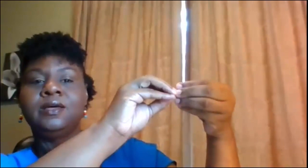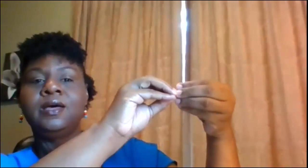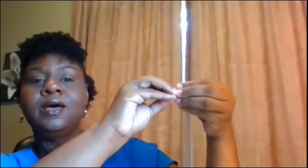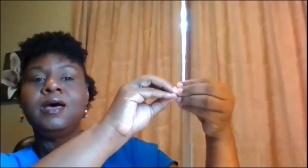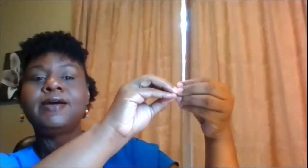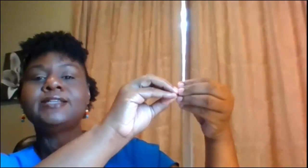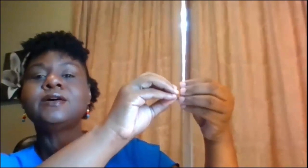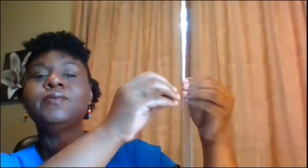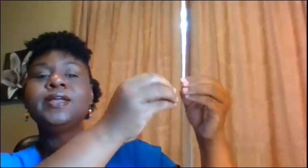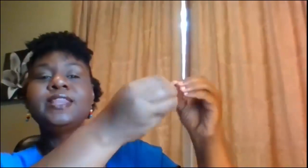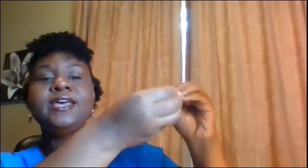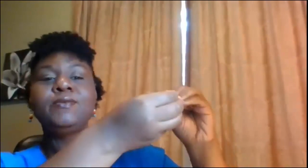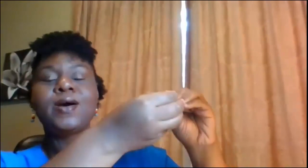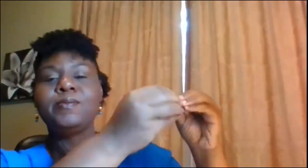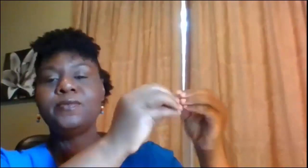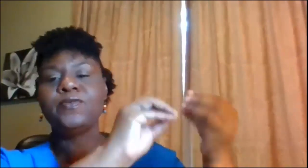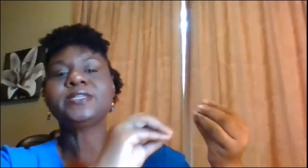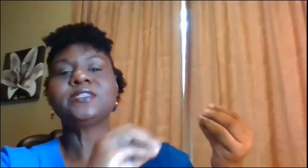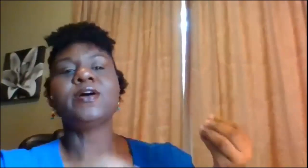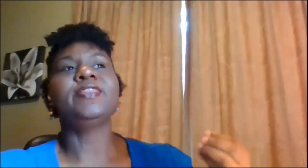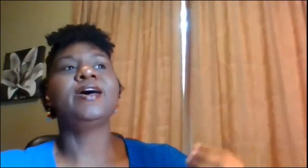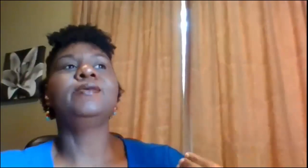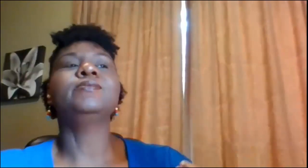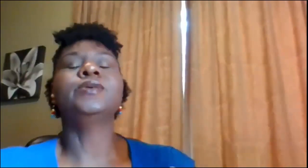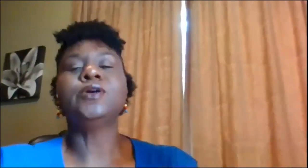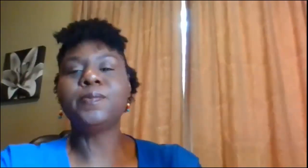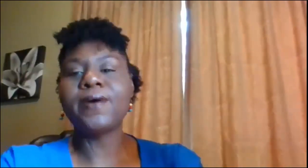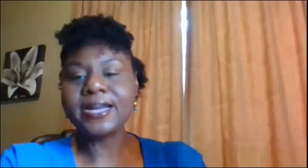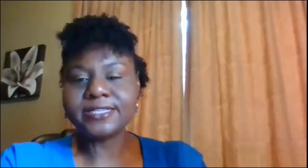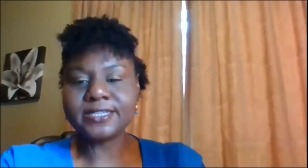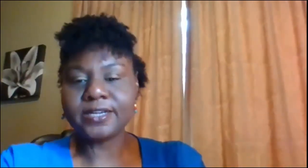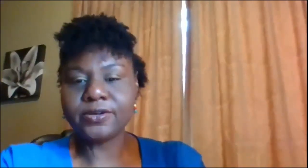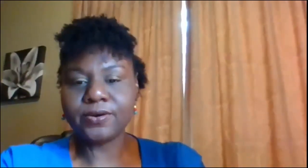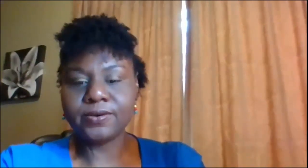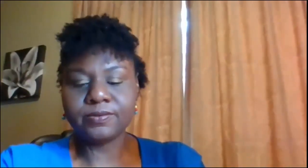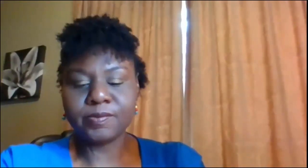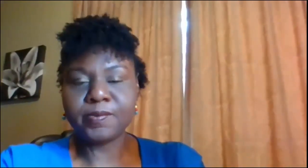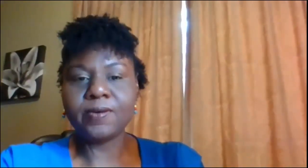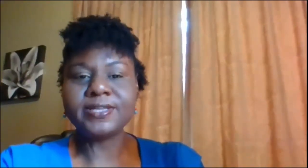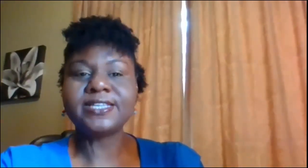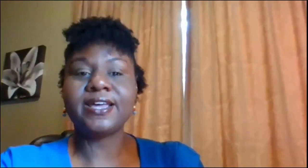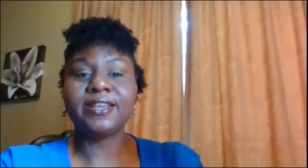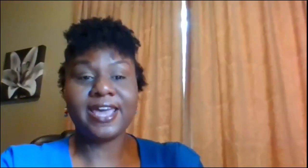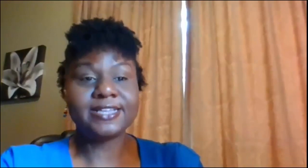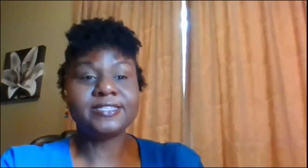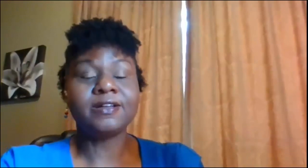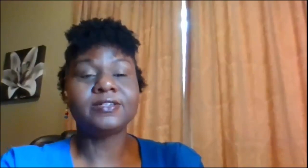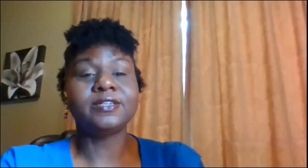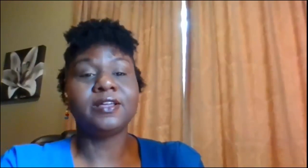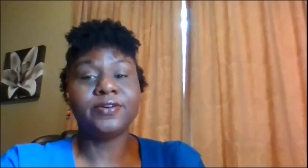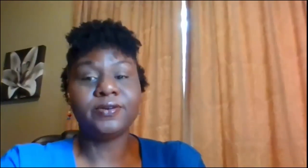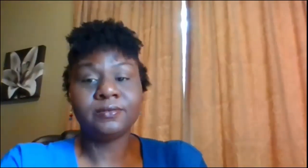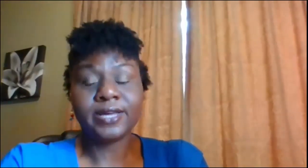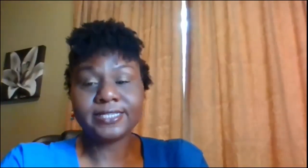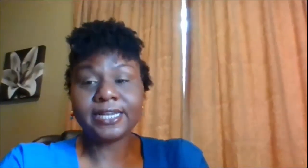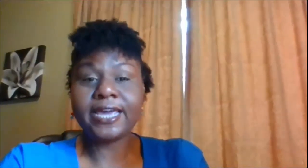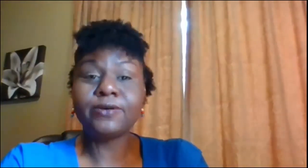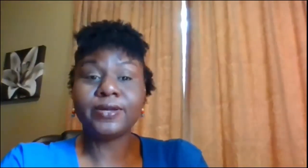all right so one thing well before we started that when you're practicing and you're remember what we said the ASL is another it's in language